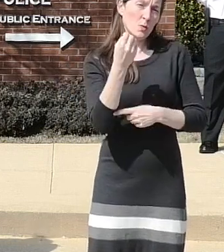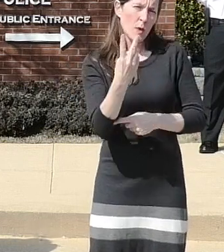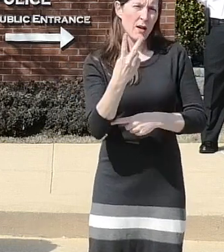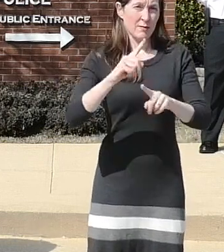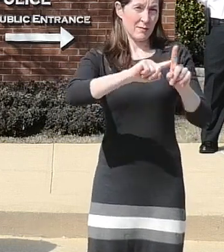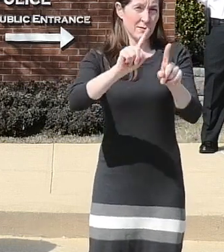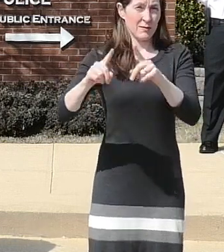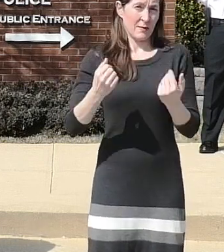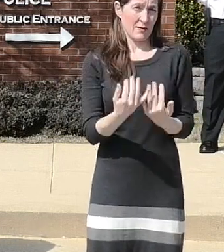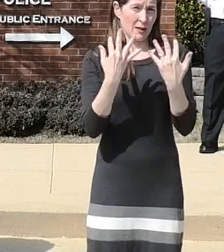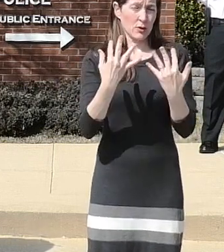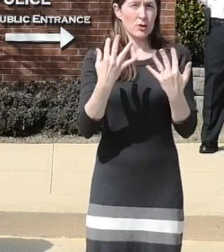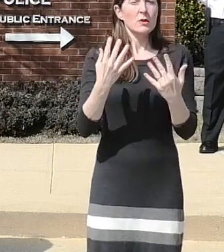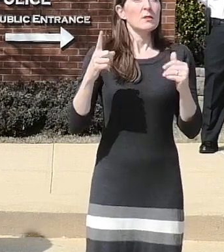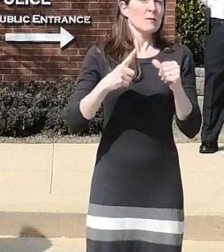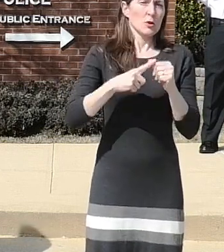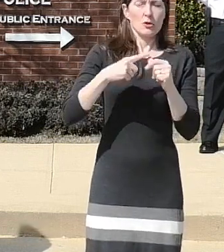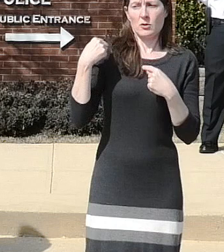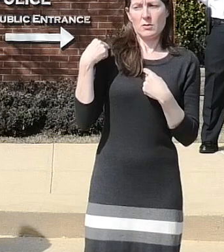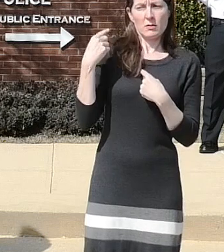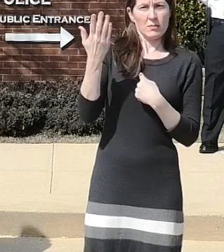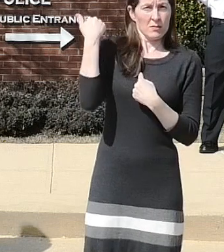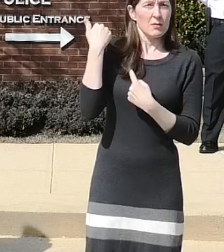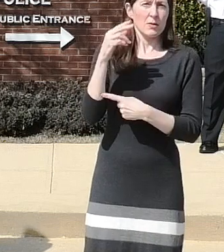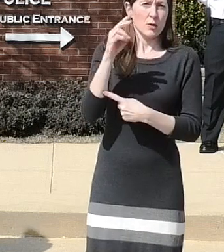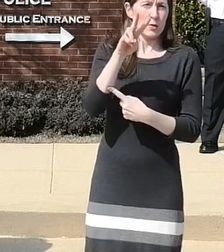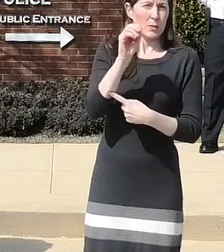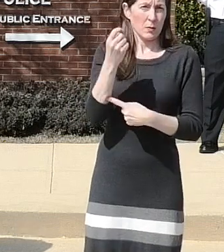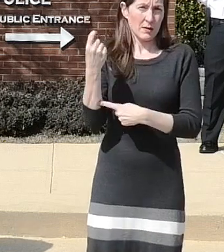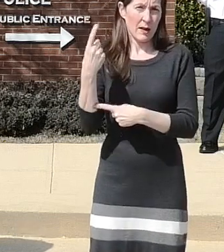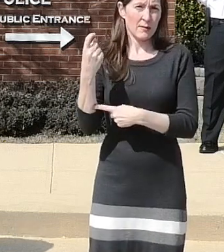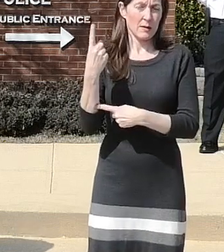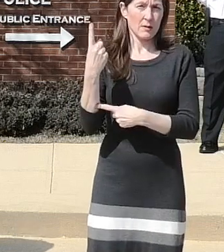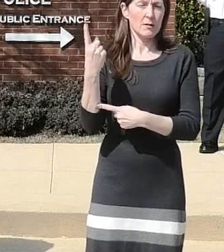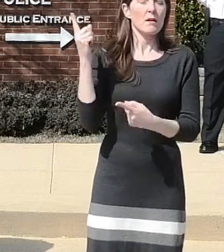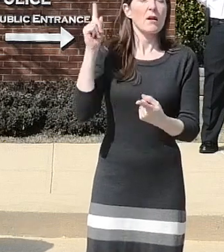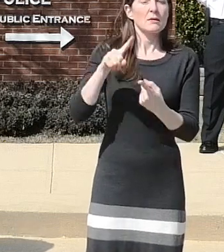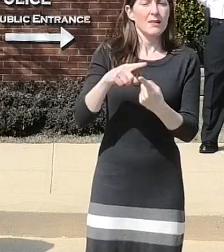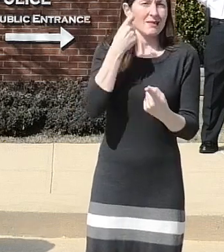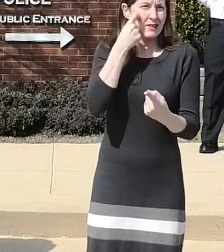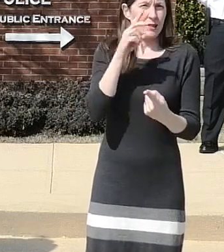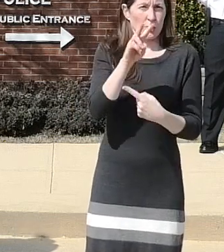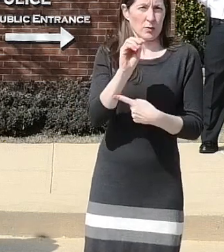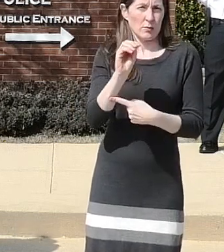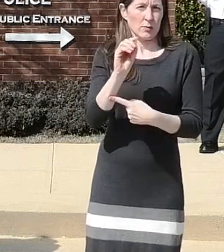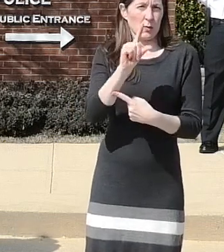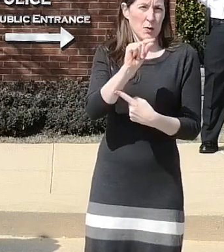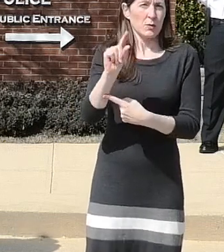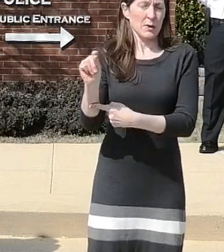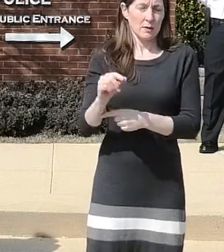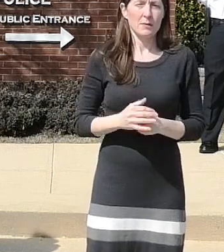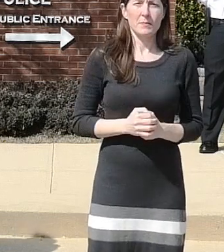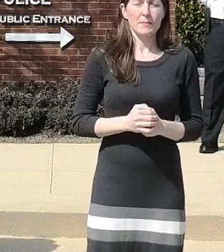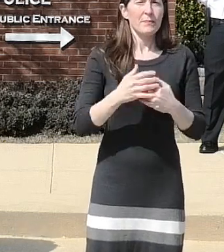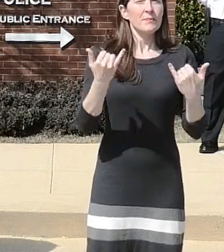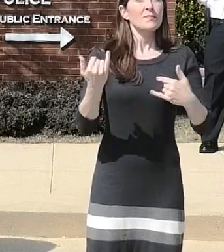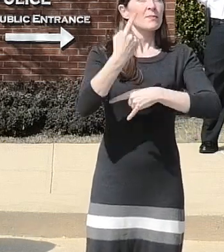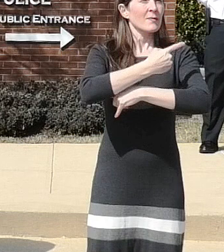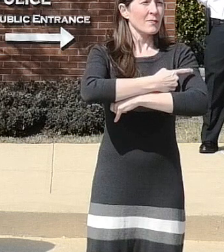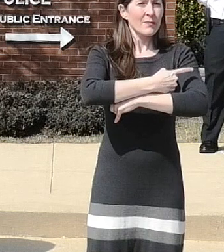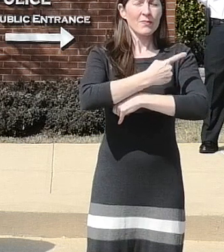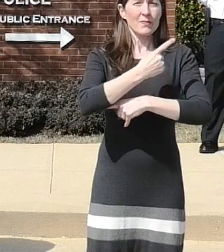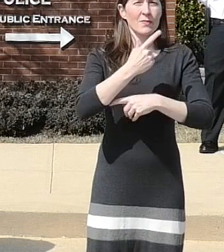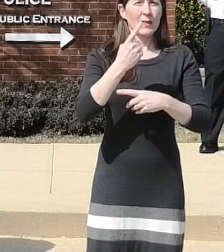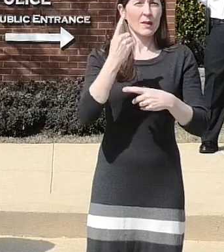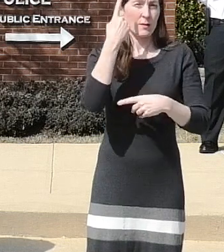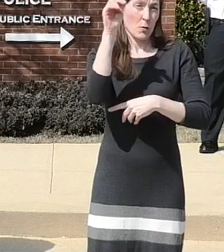since 2011 through 2020. today joining us of representatives